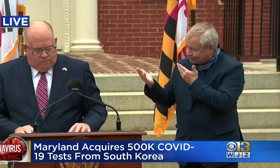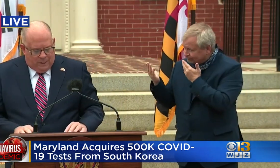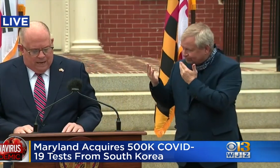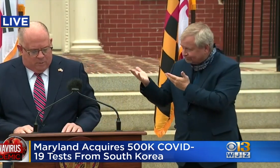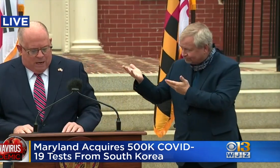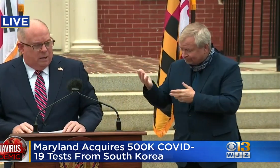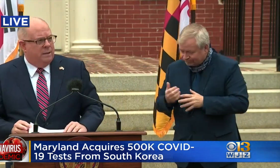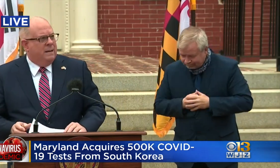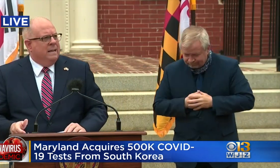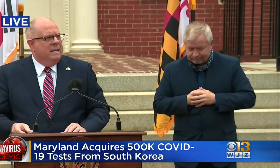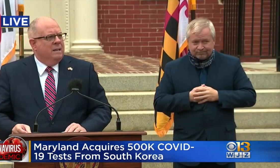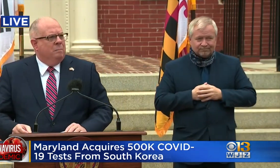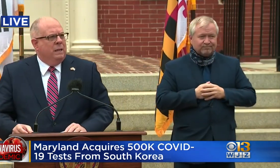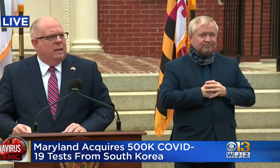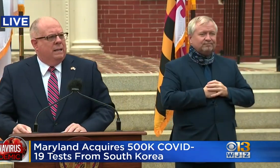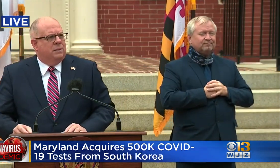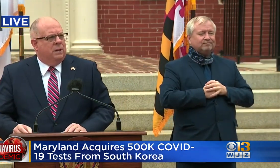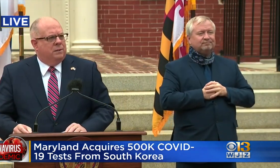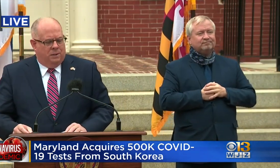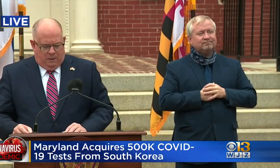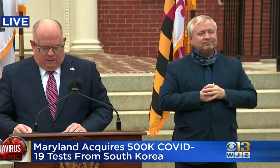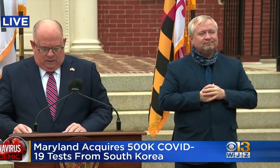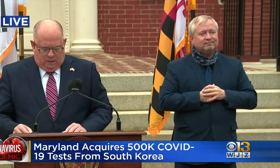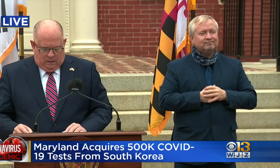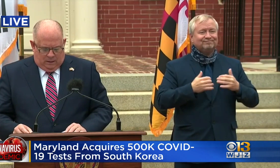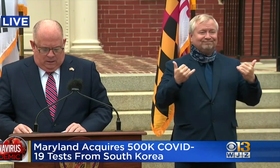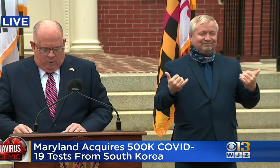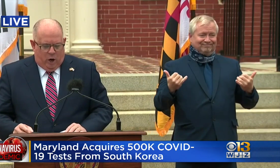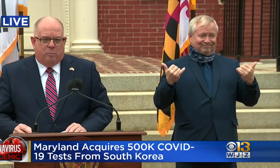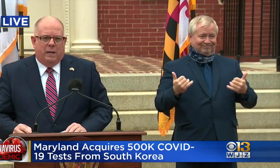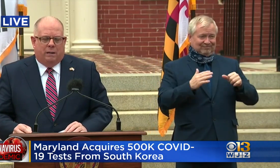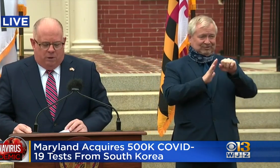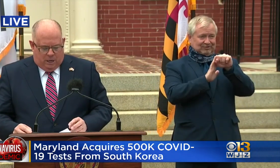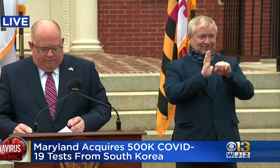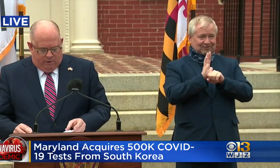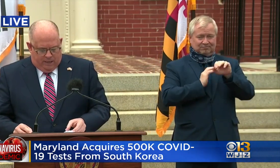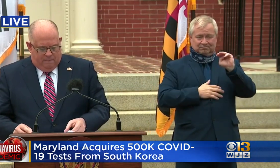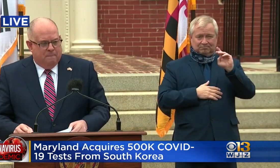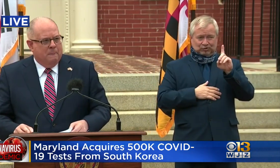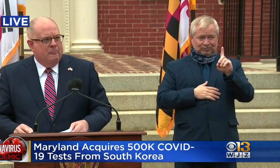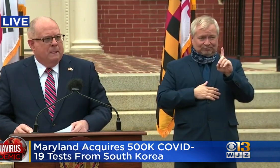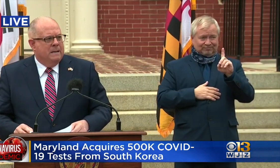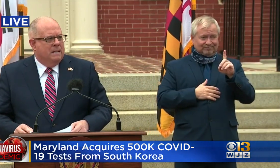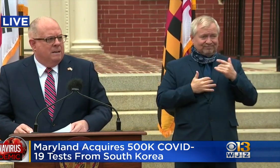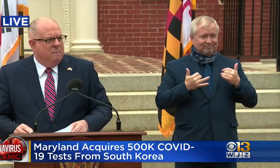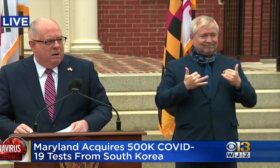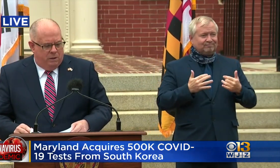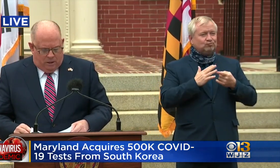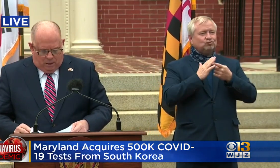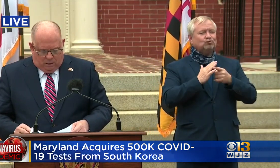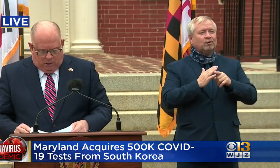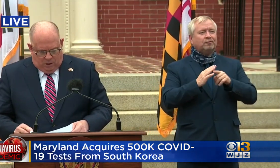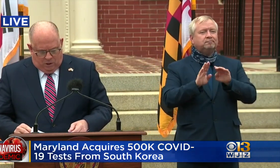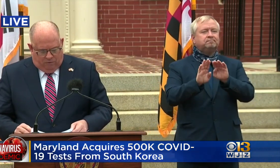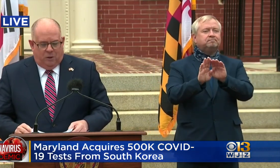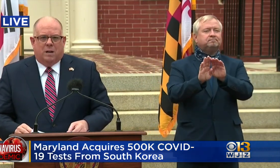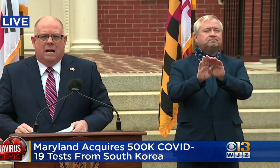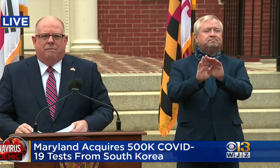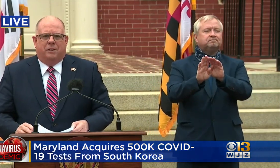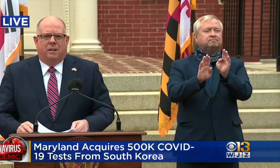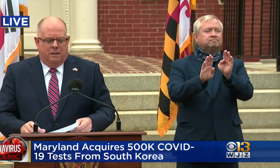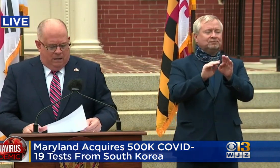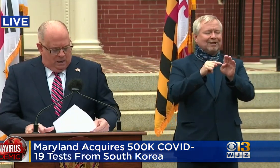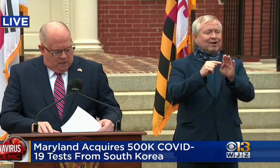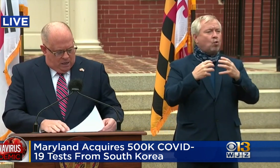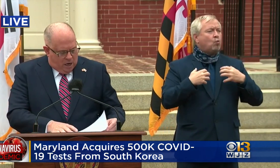As Maryland begins its reopening and recovery, Marylanders should feel